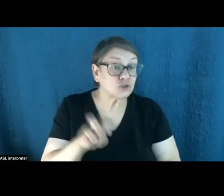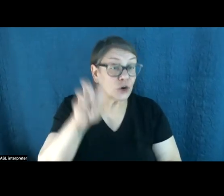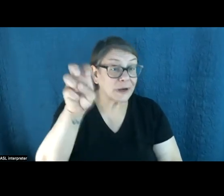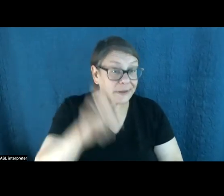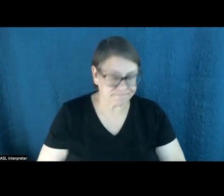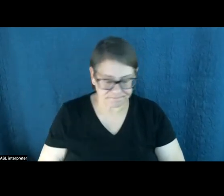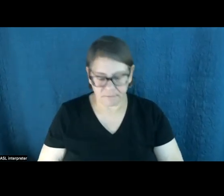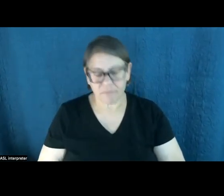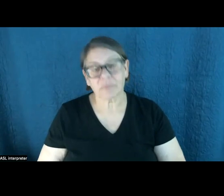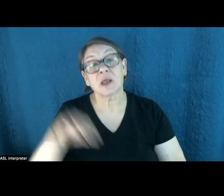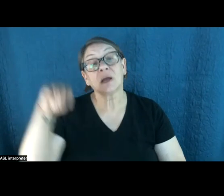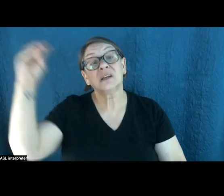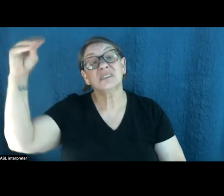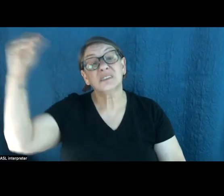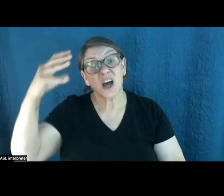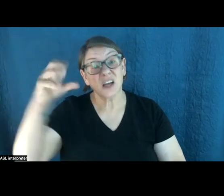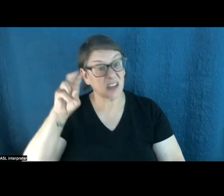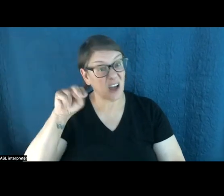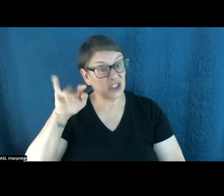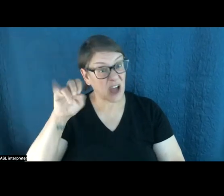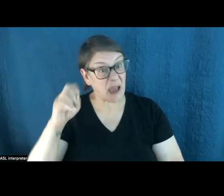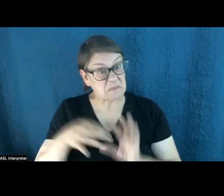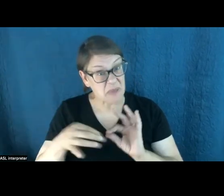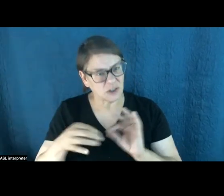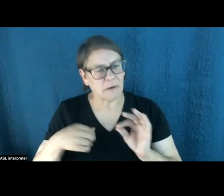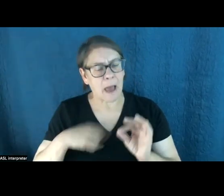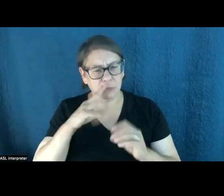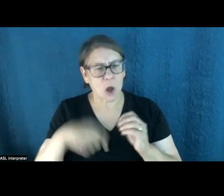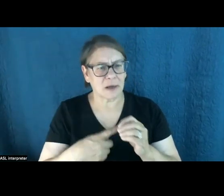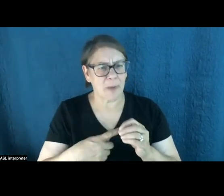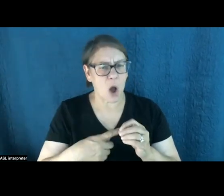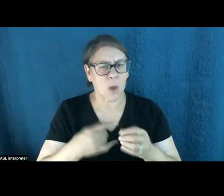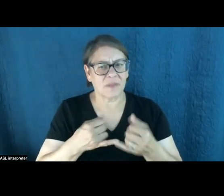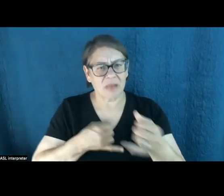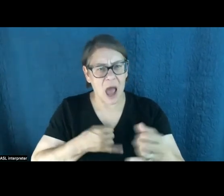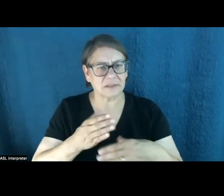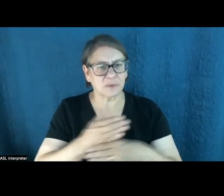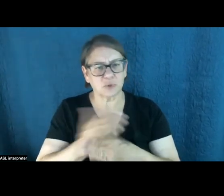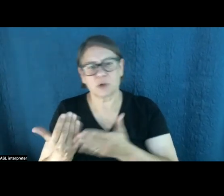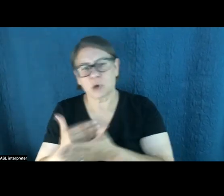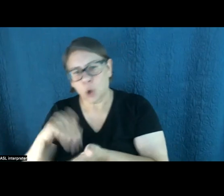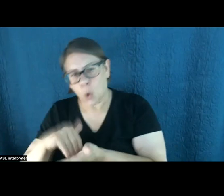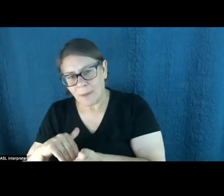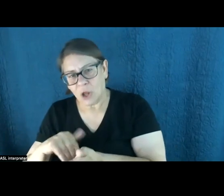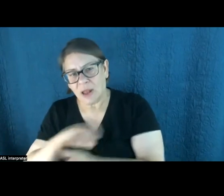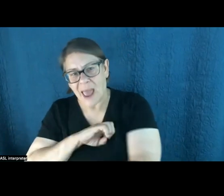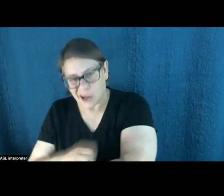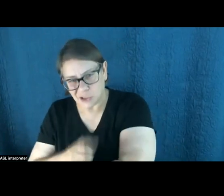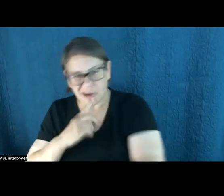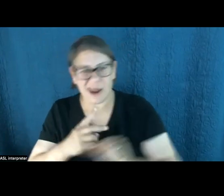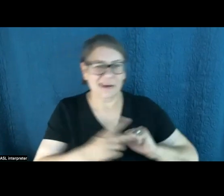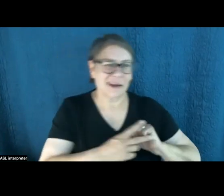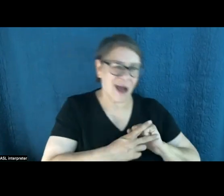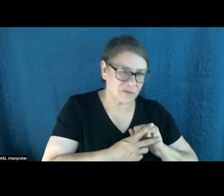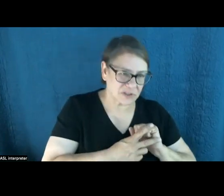Sunshine mentioned this at the top that I've been writing a lot about the tension between conservation and renewable energy. And that, that's been really top of mind for me